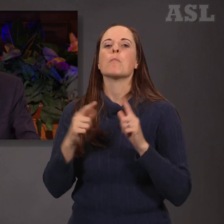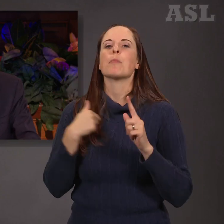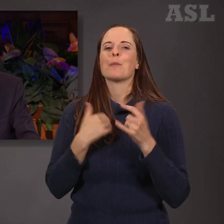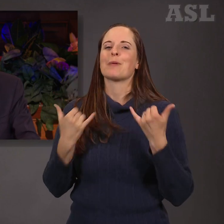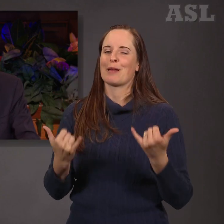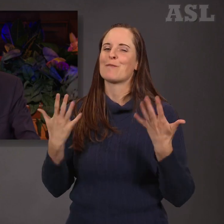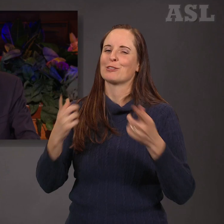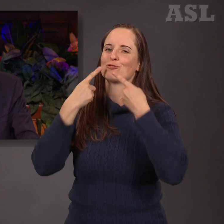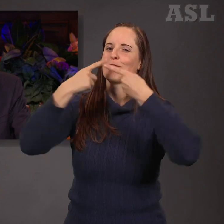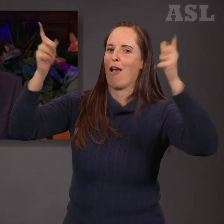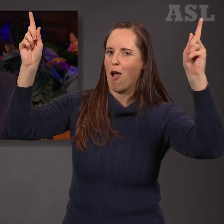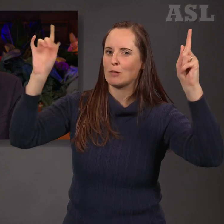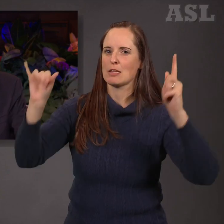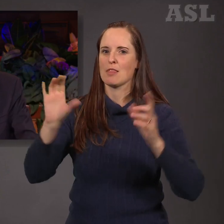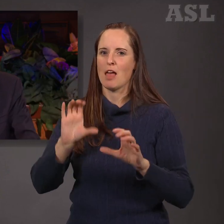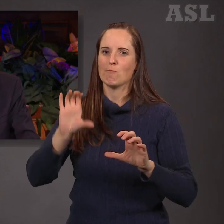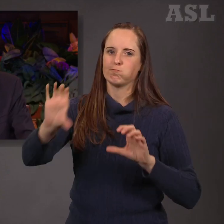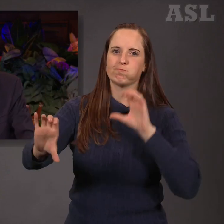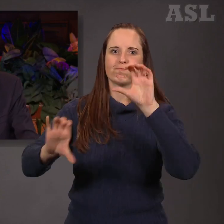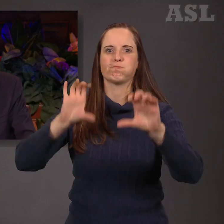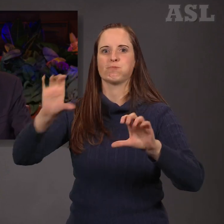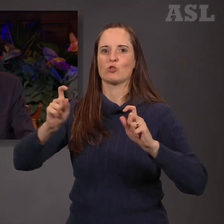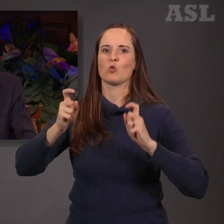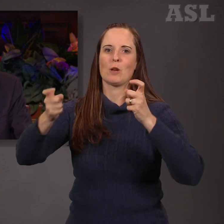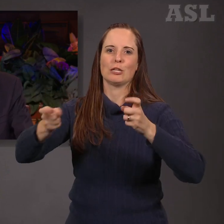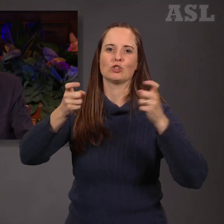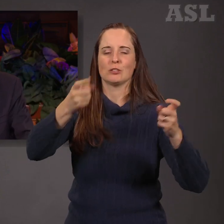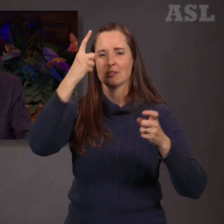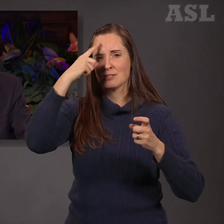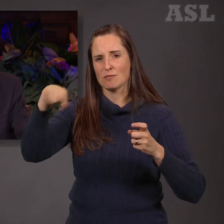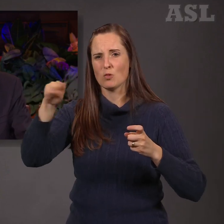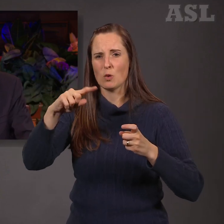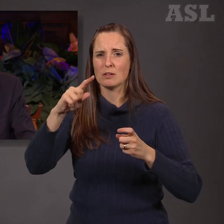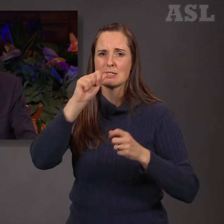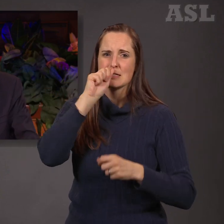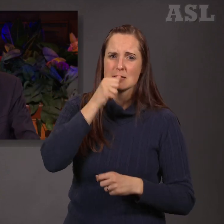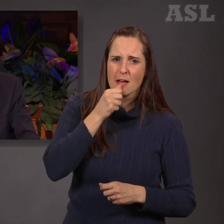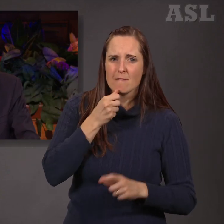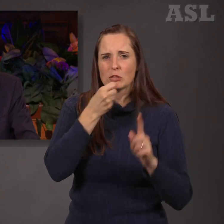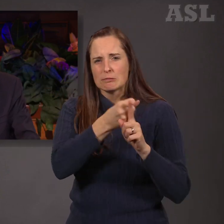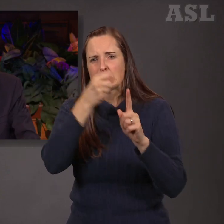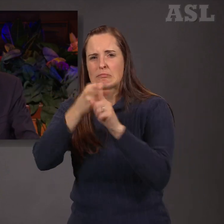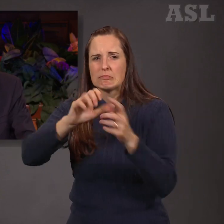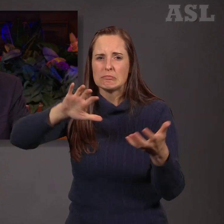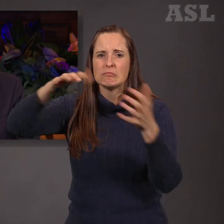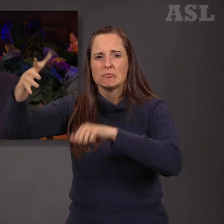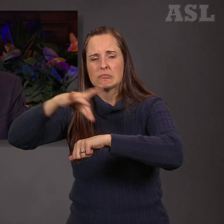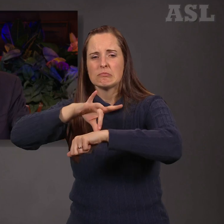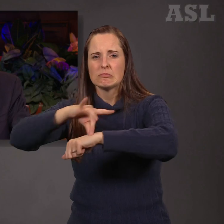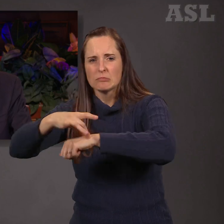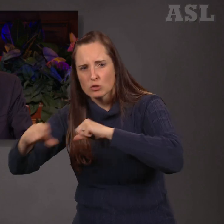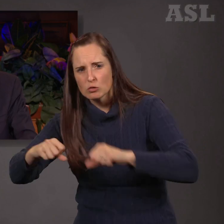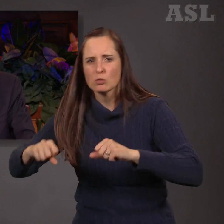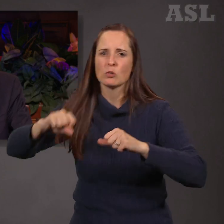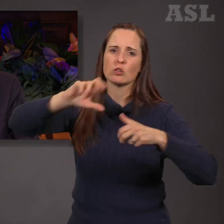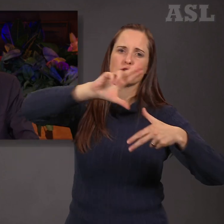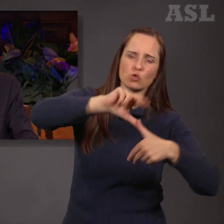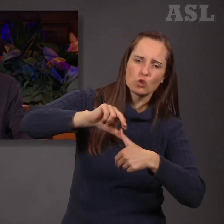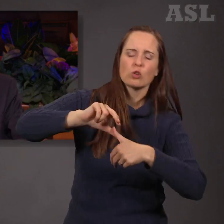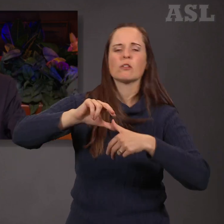published large donations for the relief of those suffering from the destructions and dislocations of natural